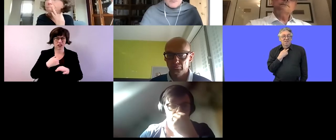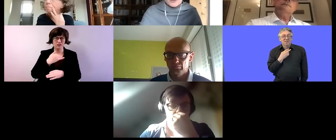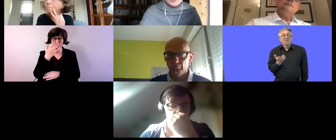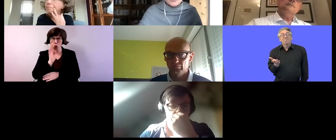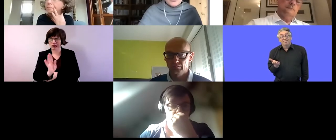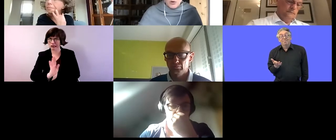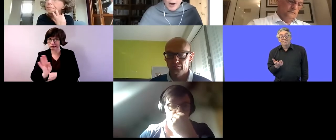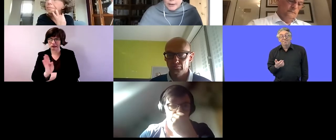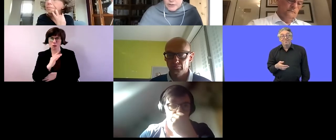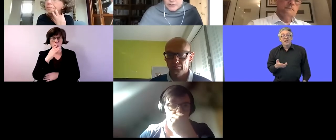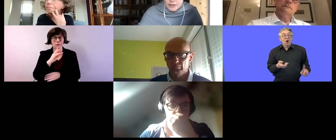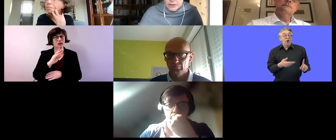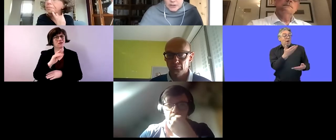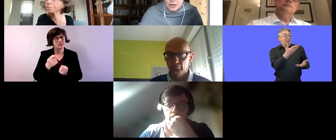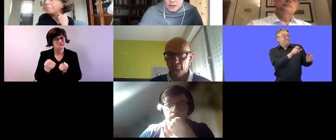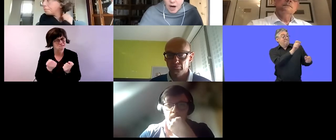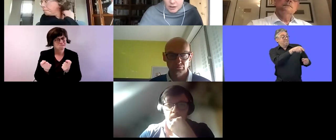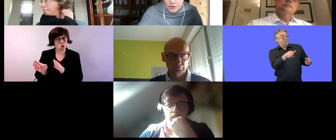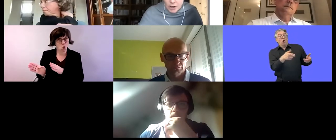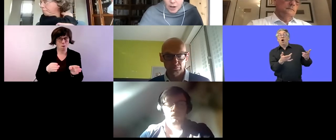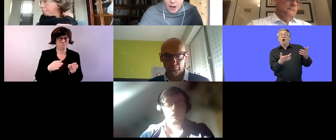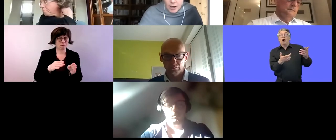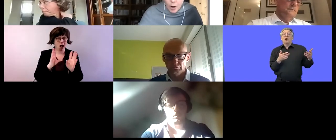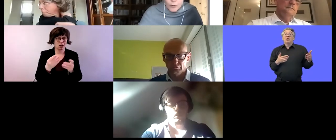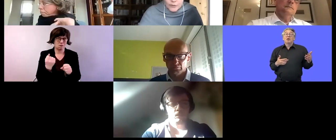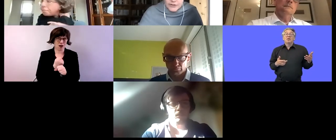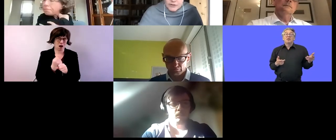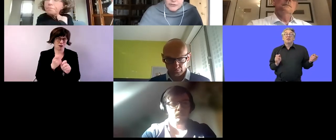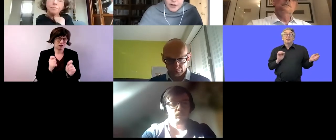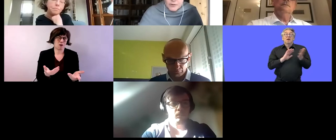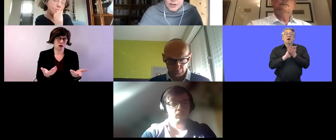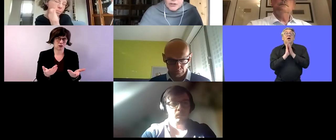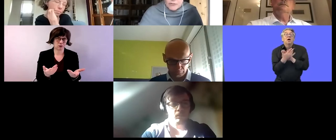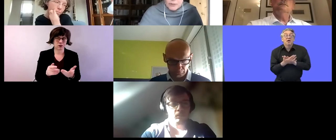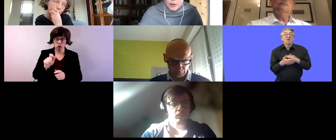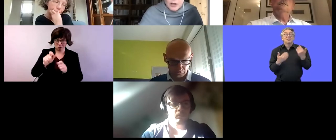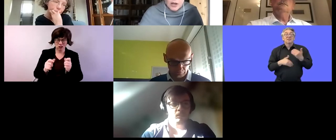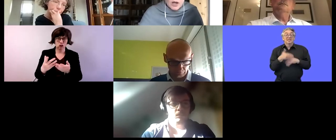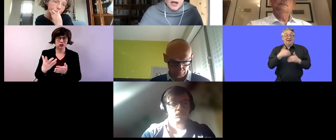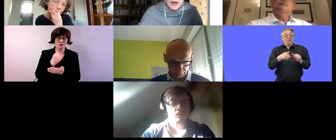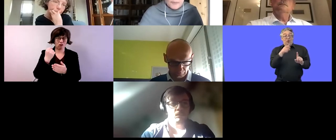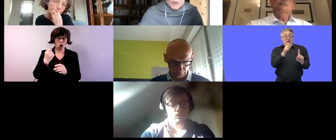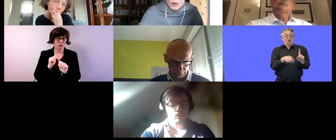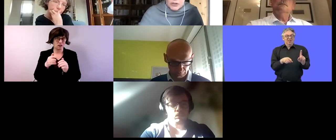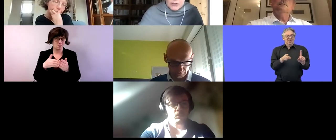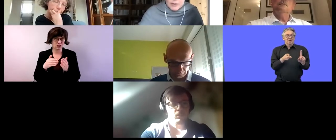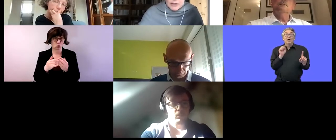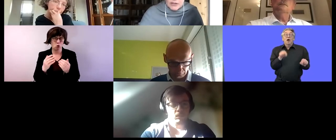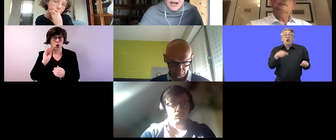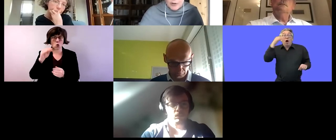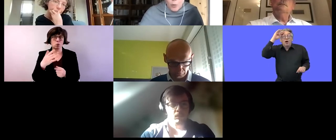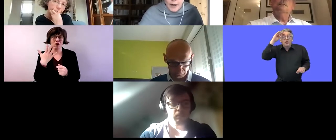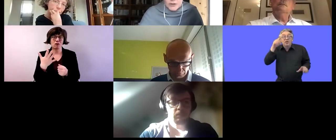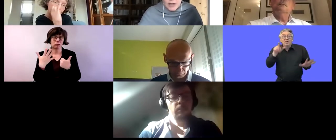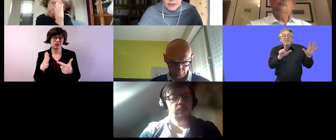people who acquire a disability in in ireland uh over 75 percent of people um with a disability